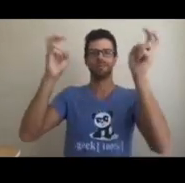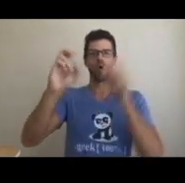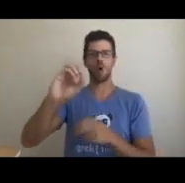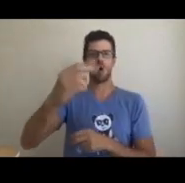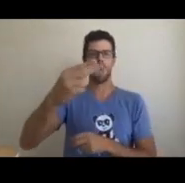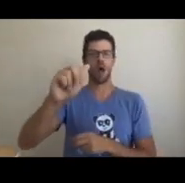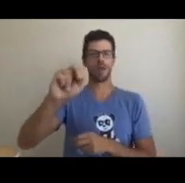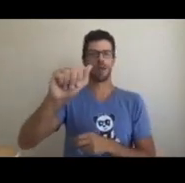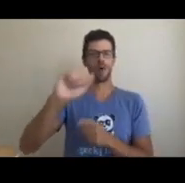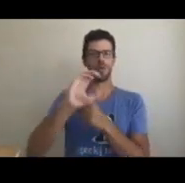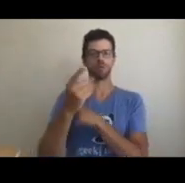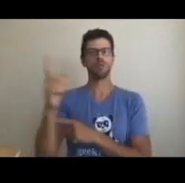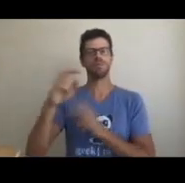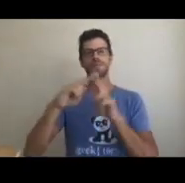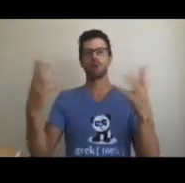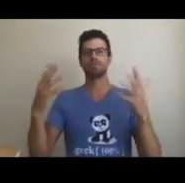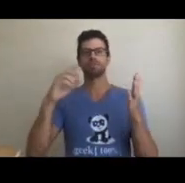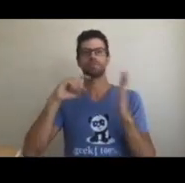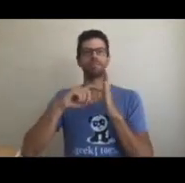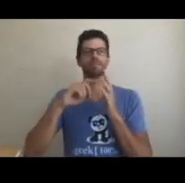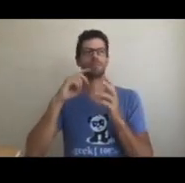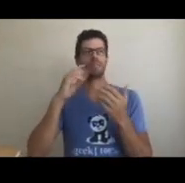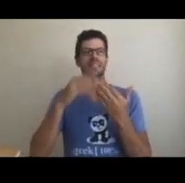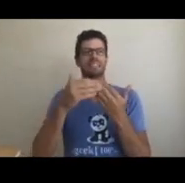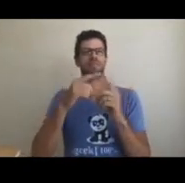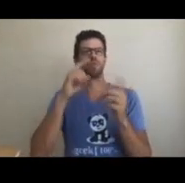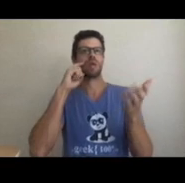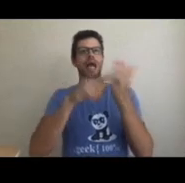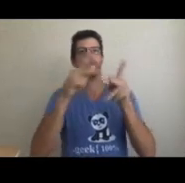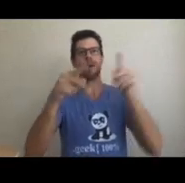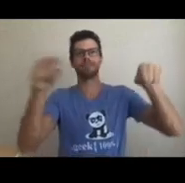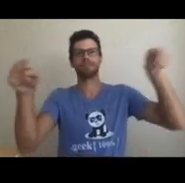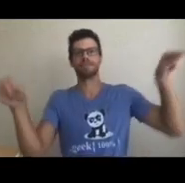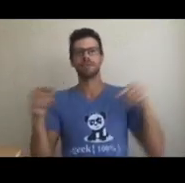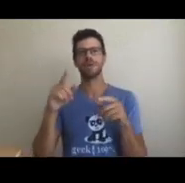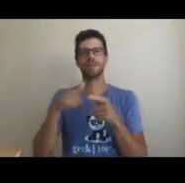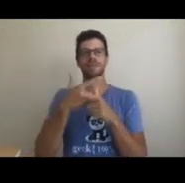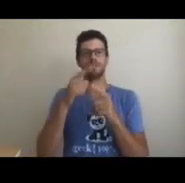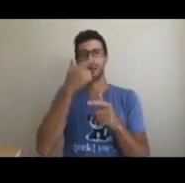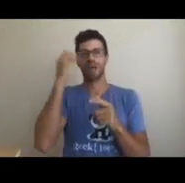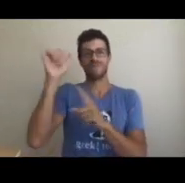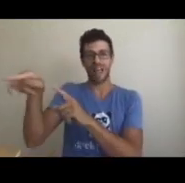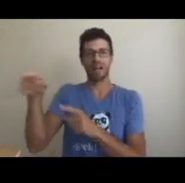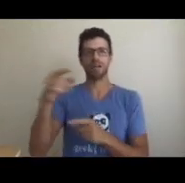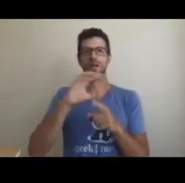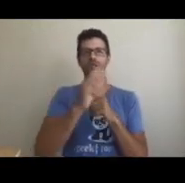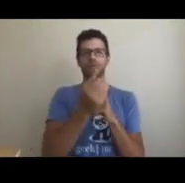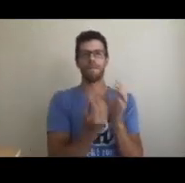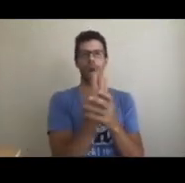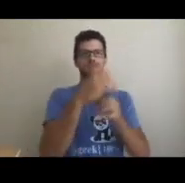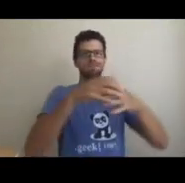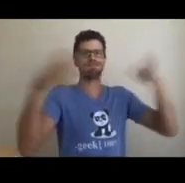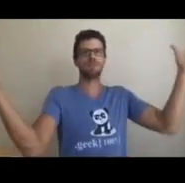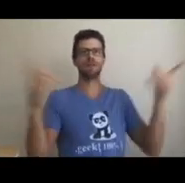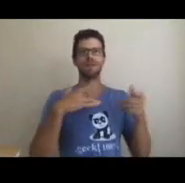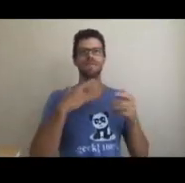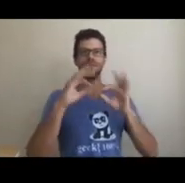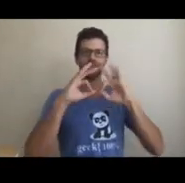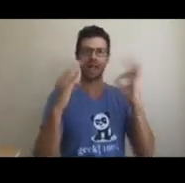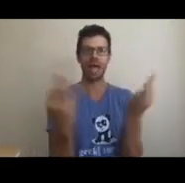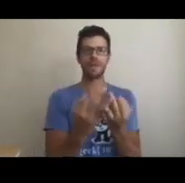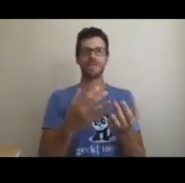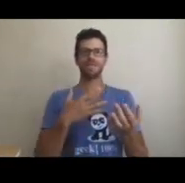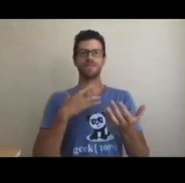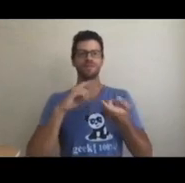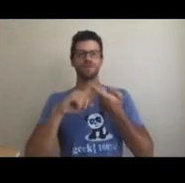exemplify an Awana culture. Thanks to that culture, Salesforce has grown exponentially. Their culture is one